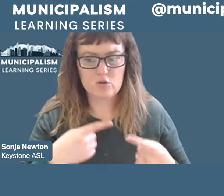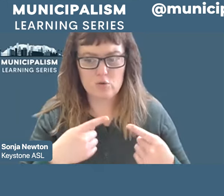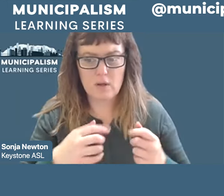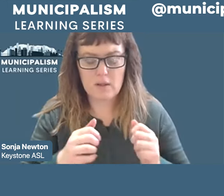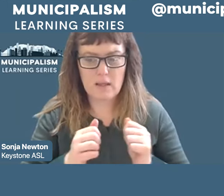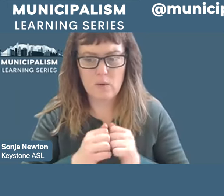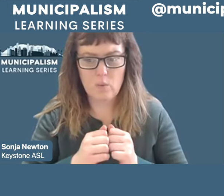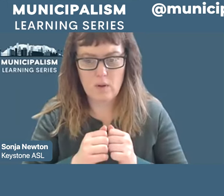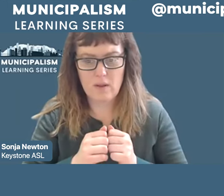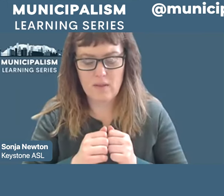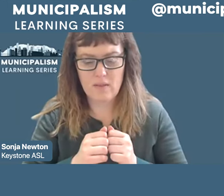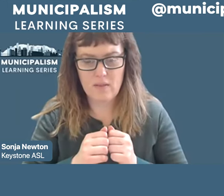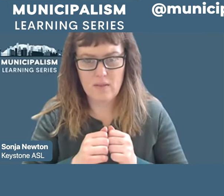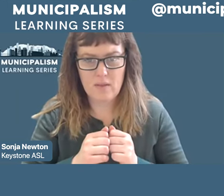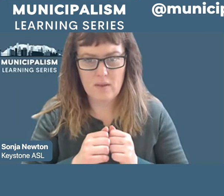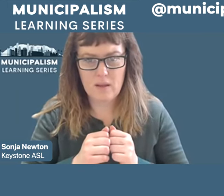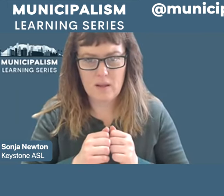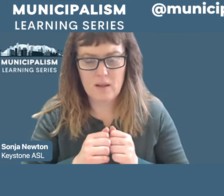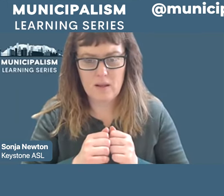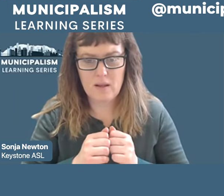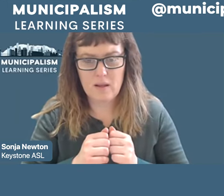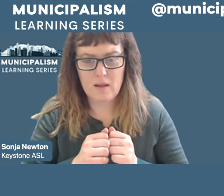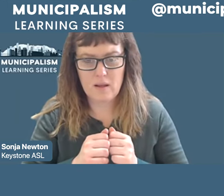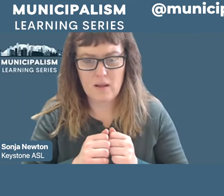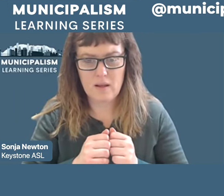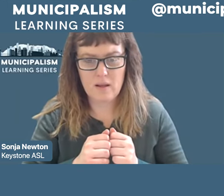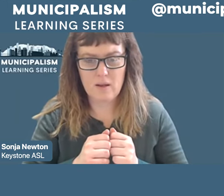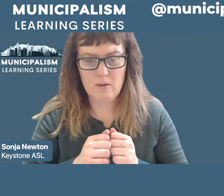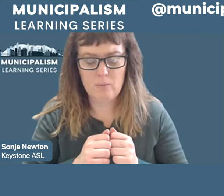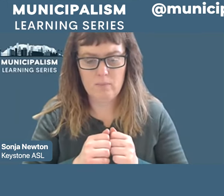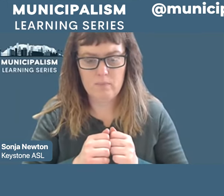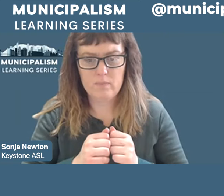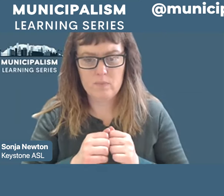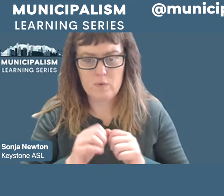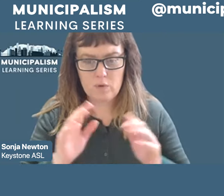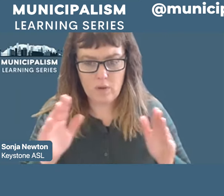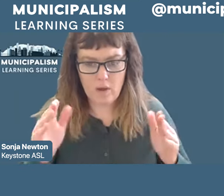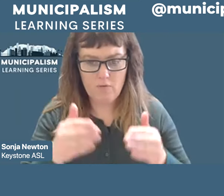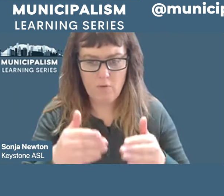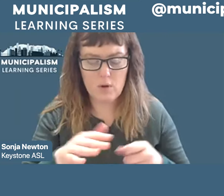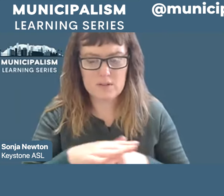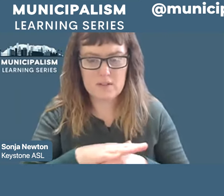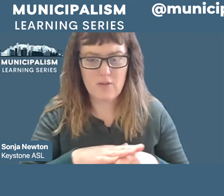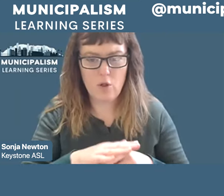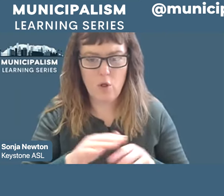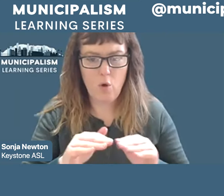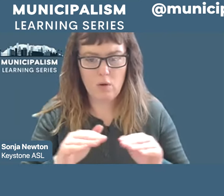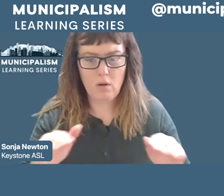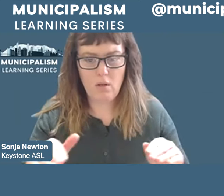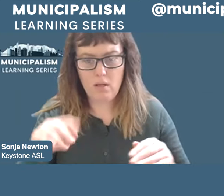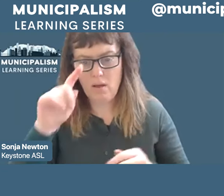world might be so focused on the local level and his answer was well